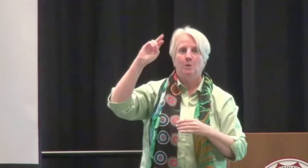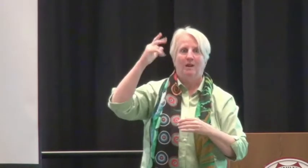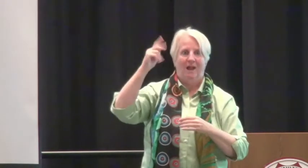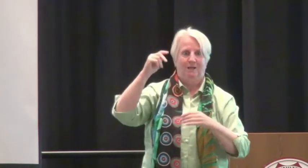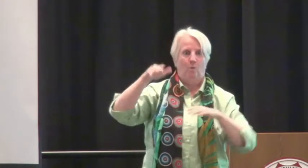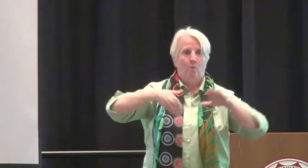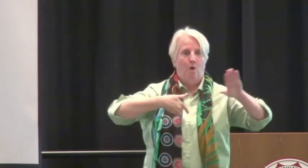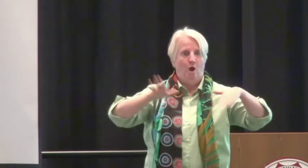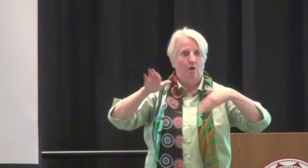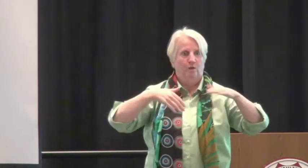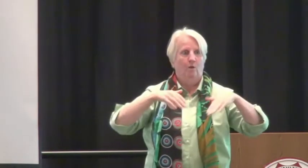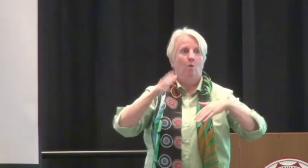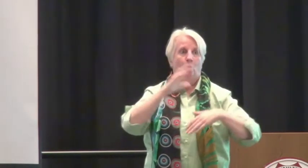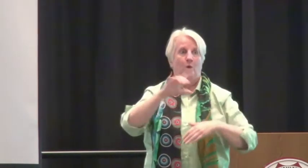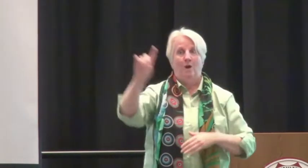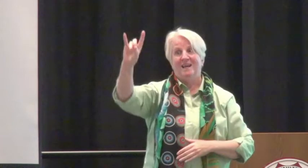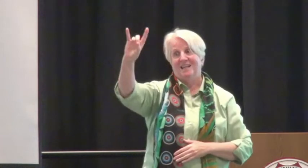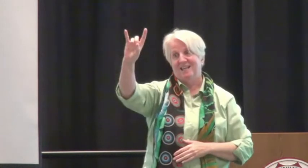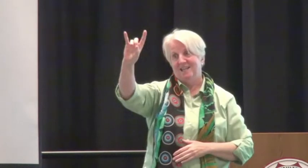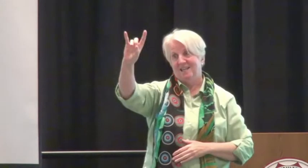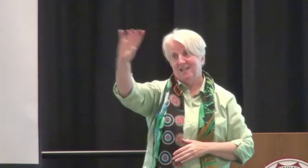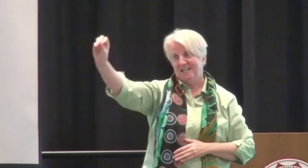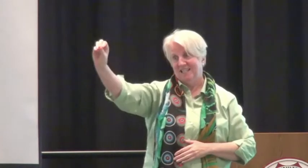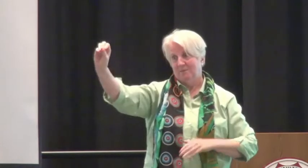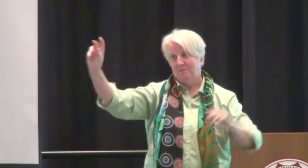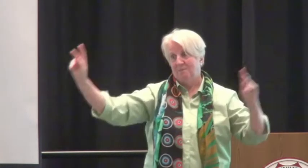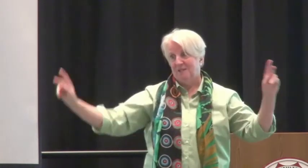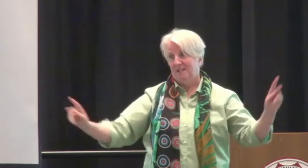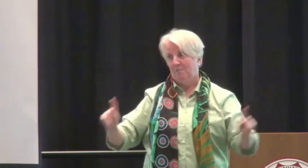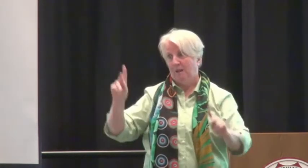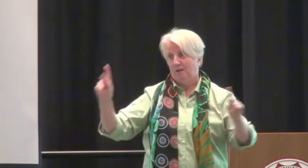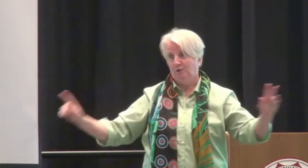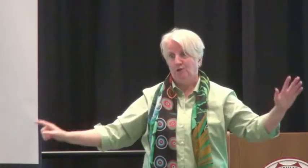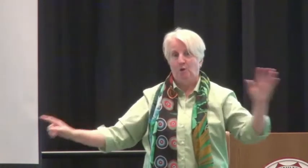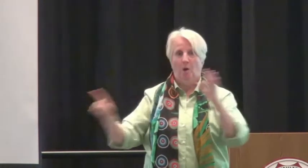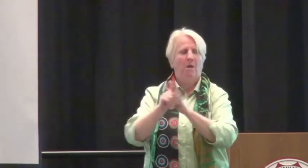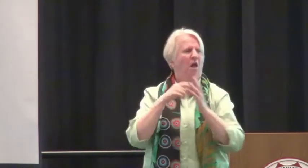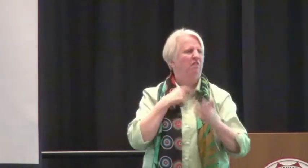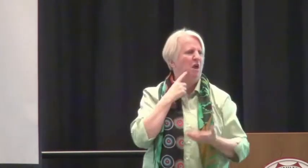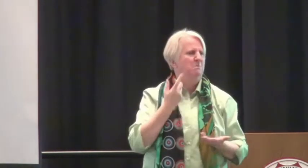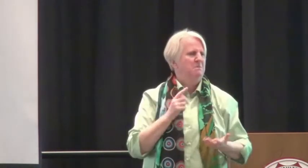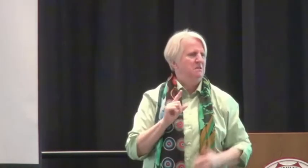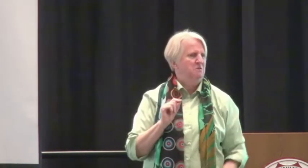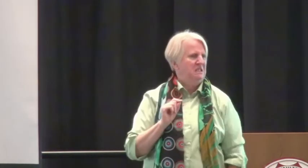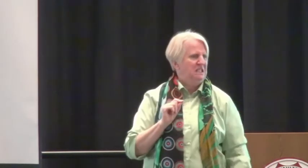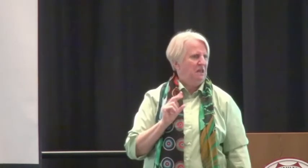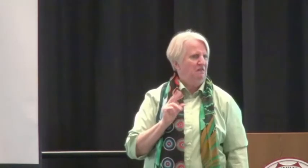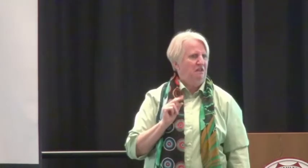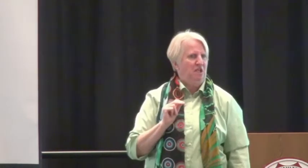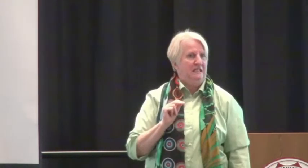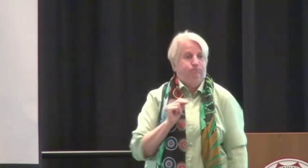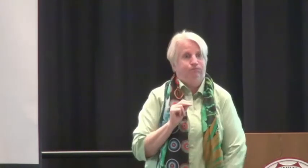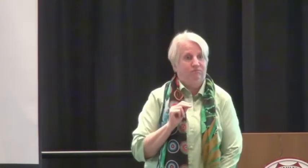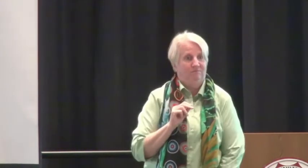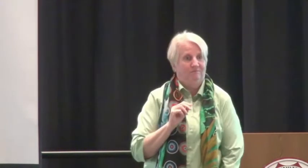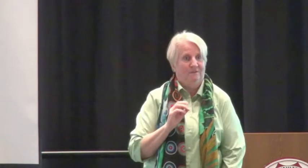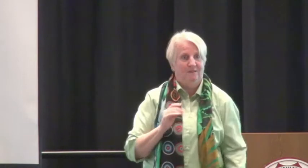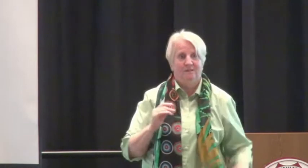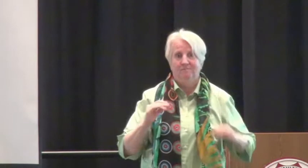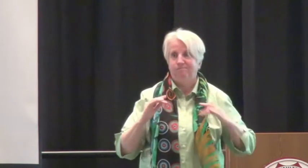vigil as well as walking once the moonlight. In fact, we had 80 individuals who came. thought there would be a small gathering of